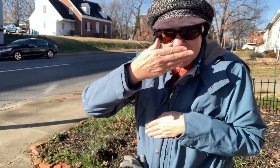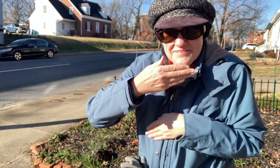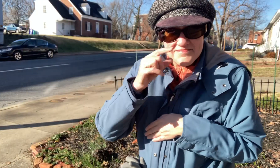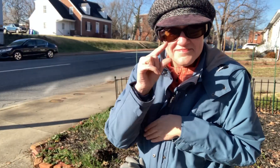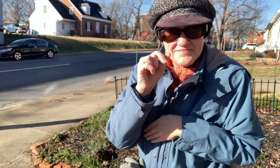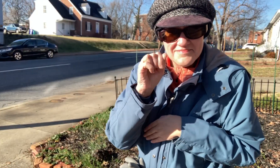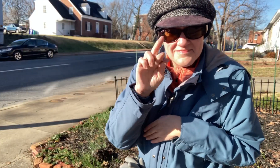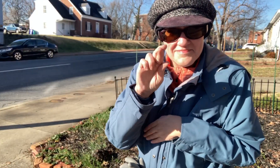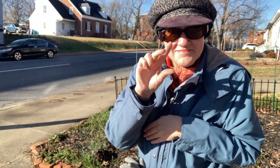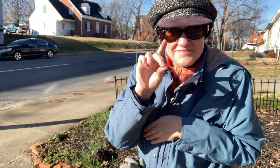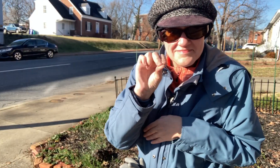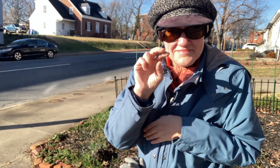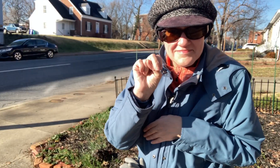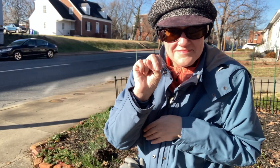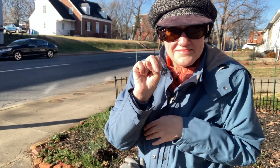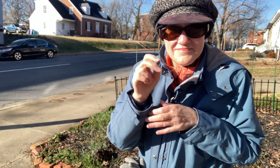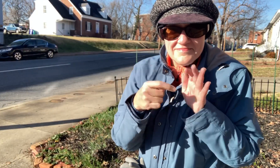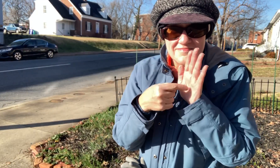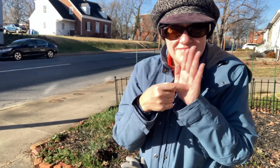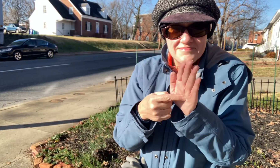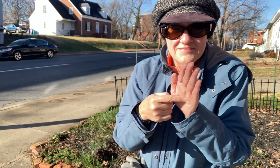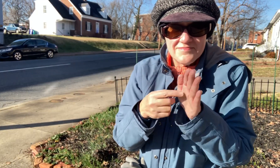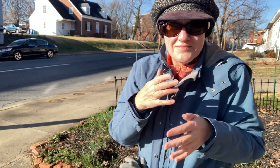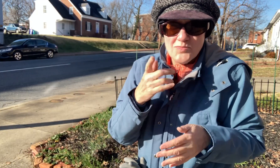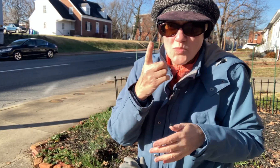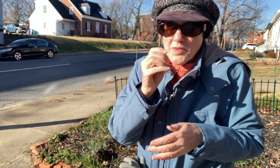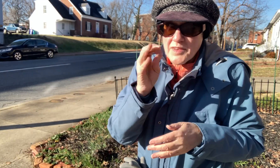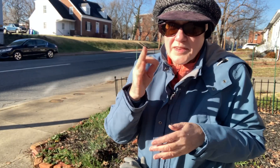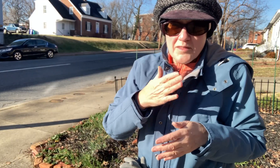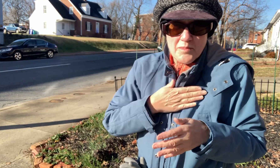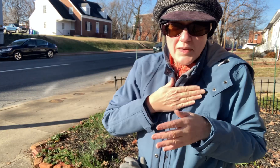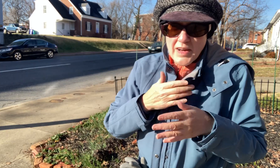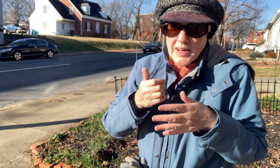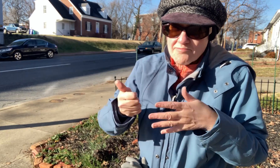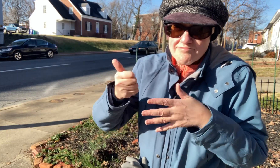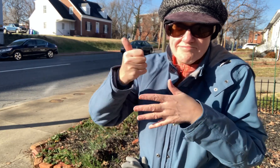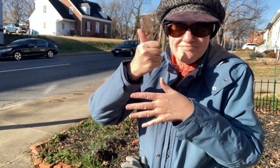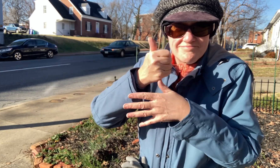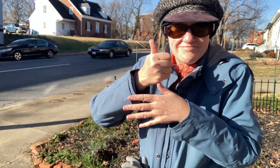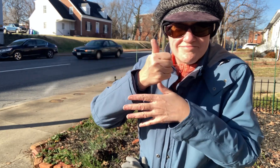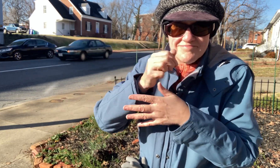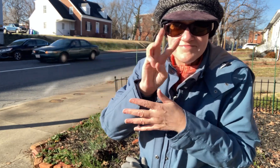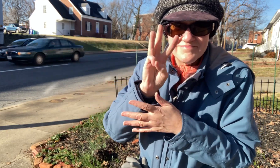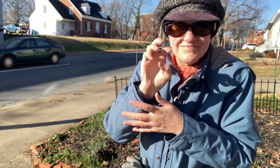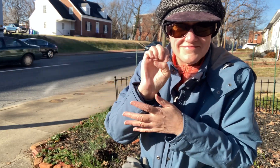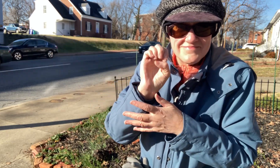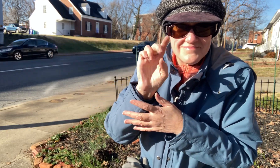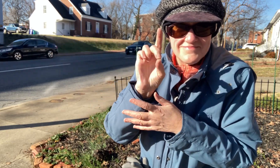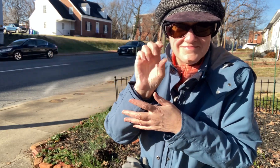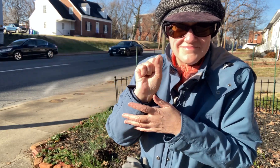and while we're in the front let me show you one of my persistent weeds